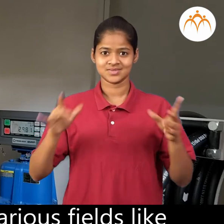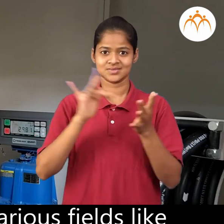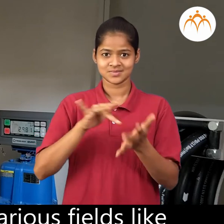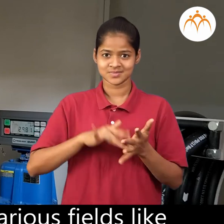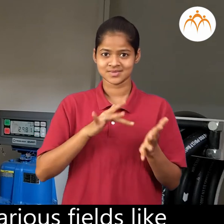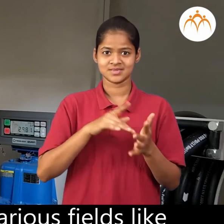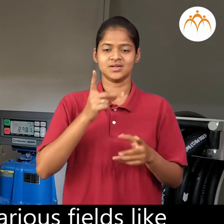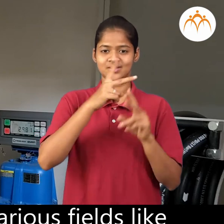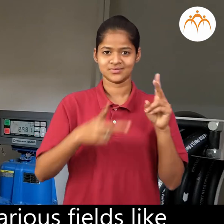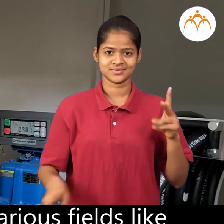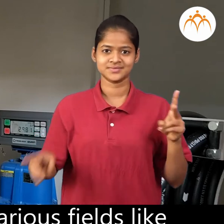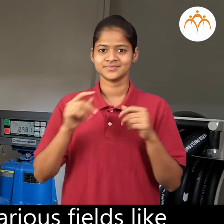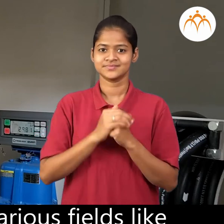computers, electrical.